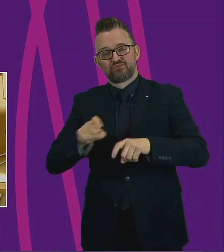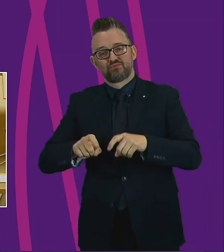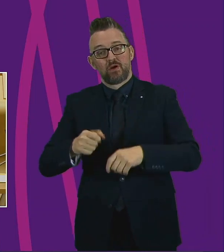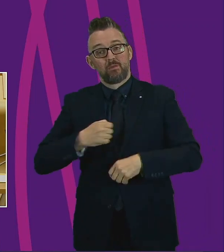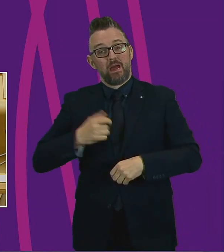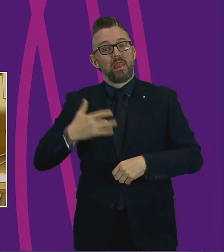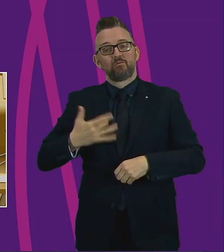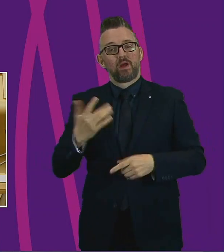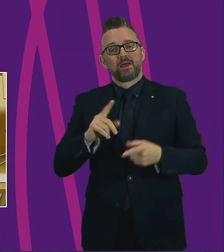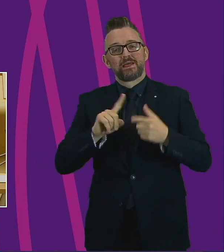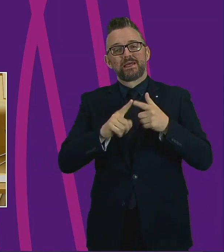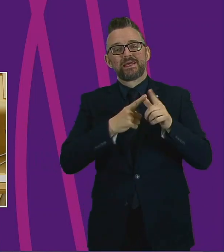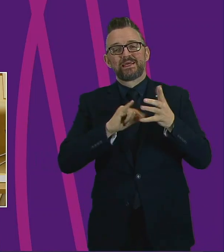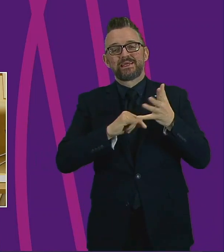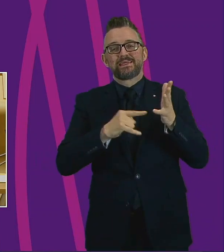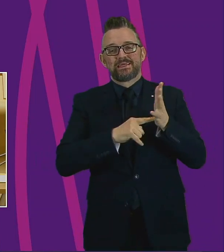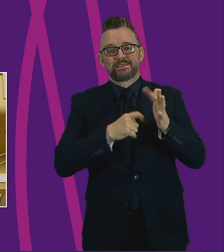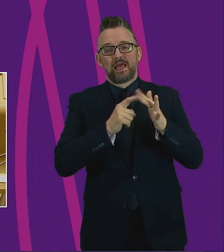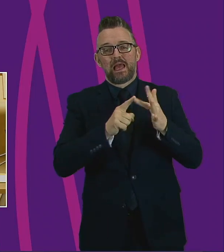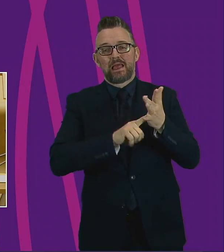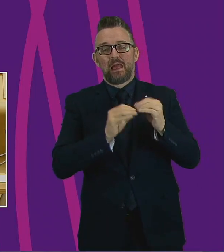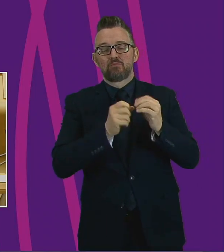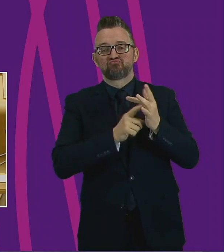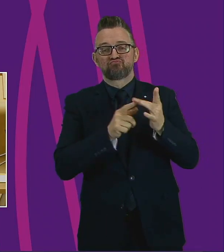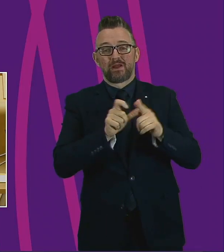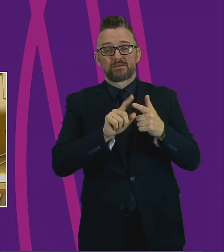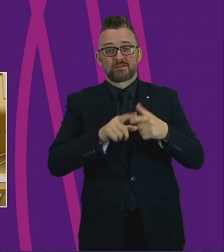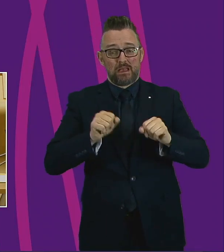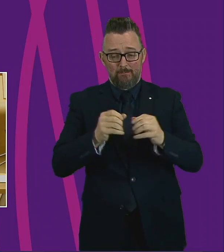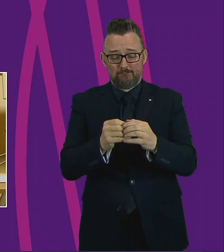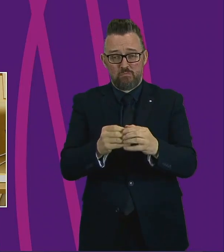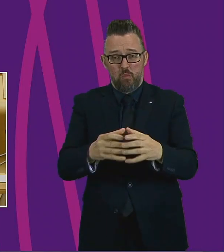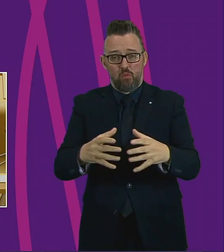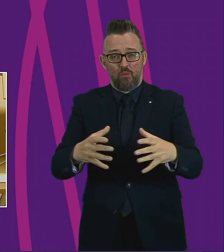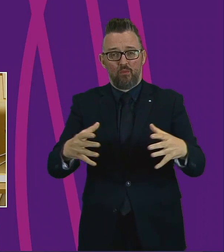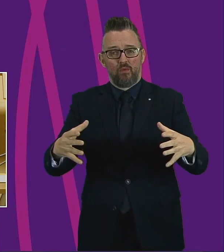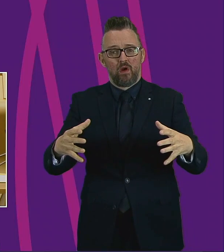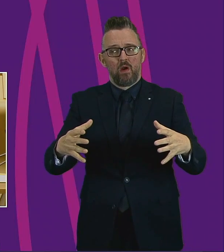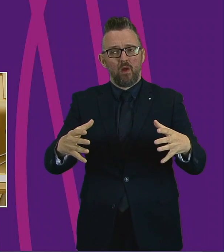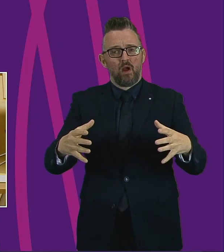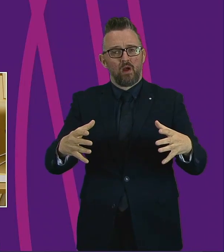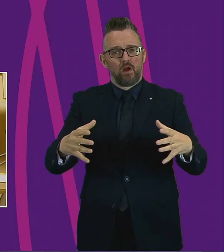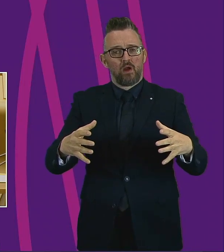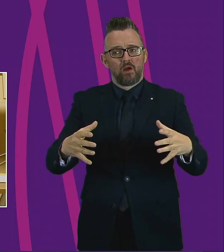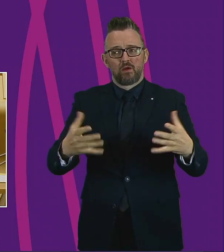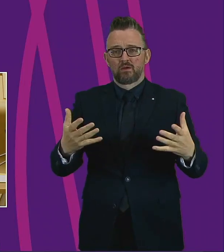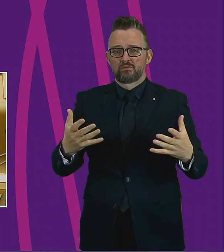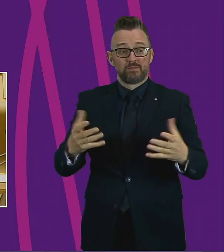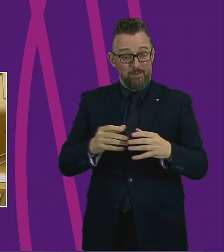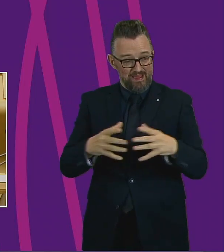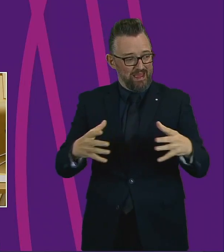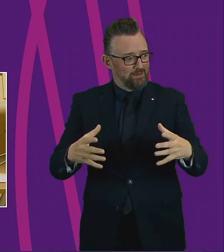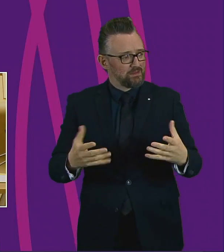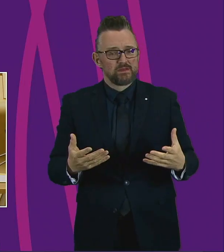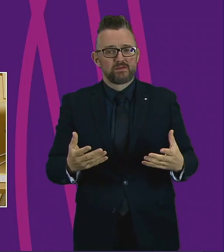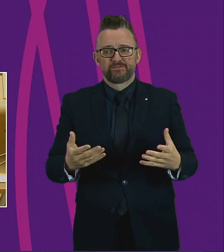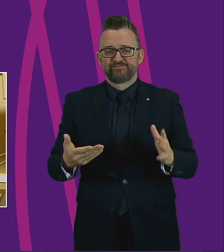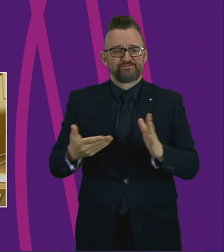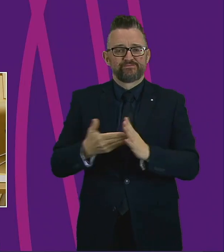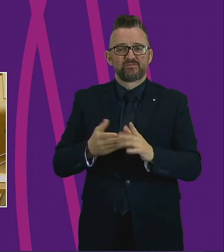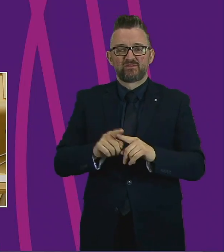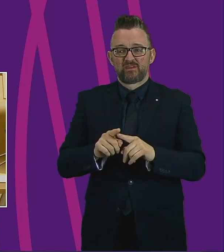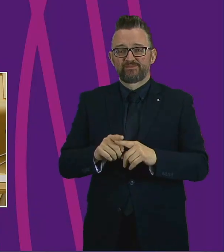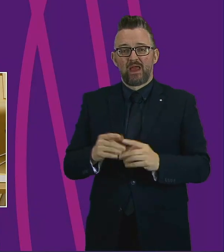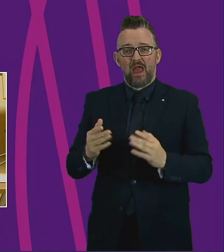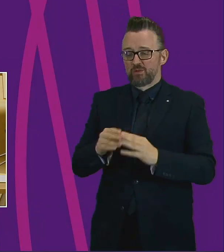East Kilbride, has grown massively in recent years but in a piecemeal way with no facilities, boxes plonked